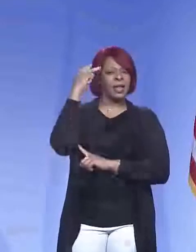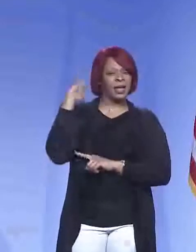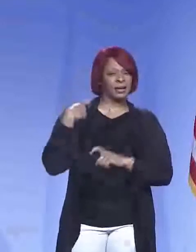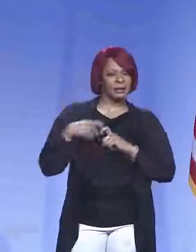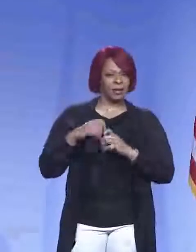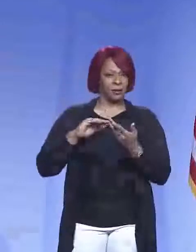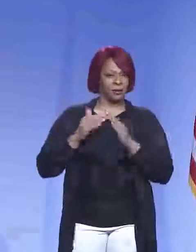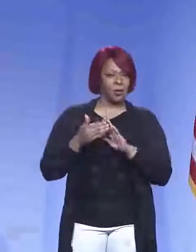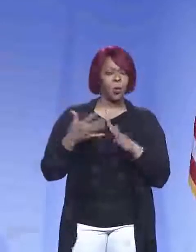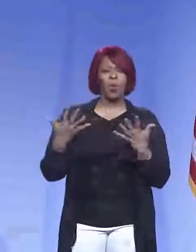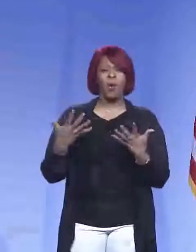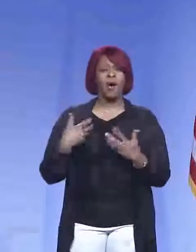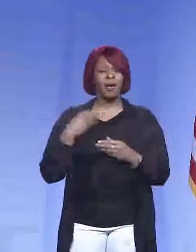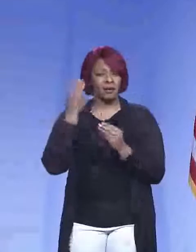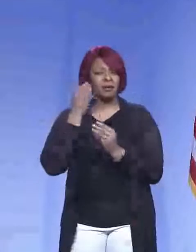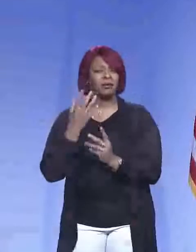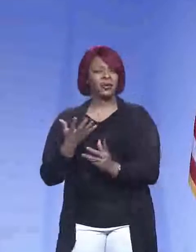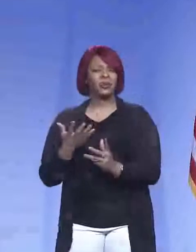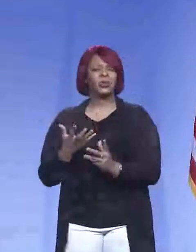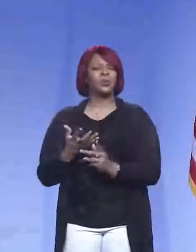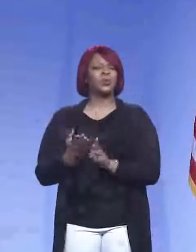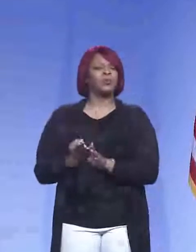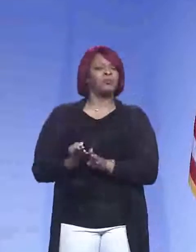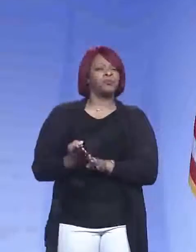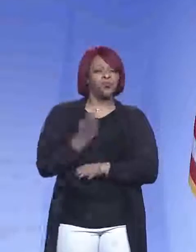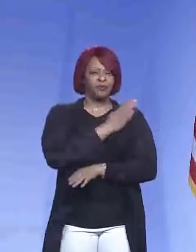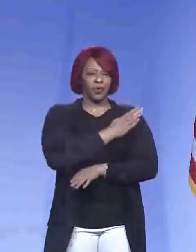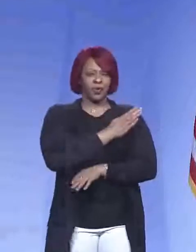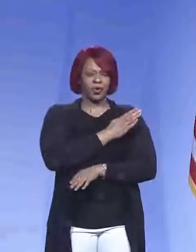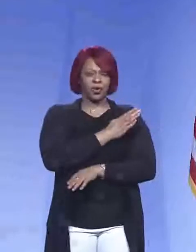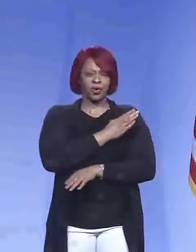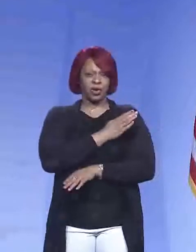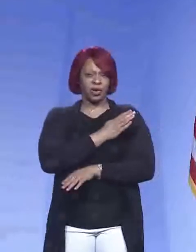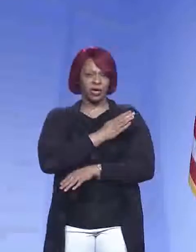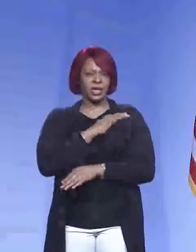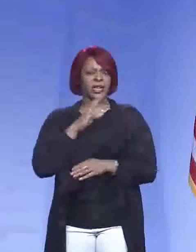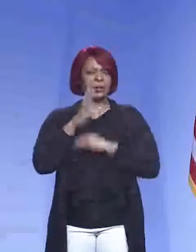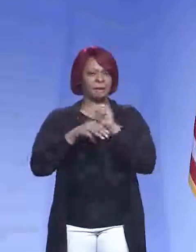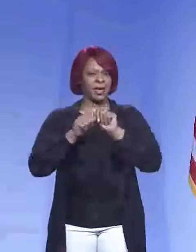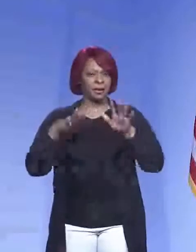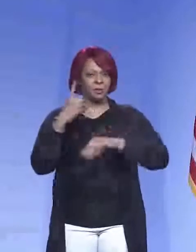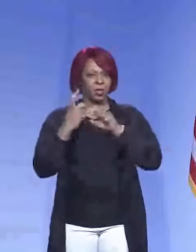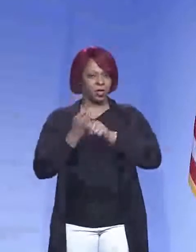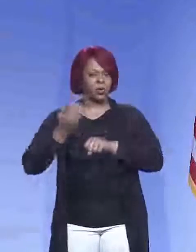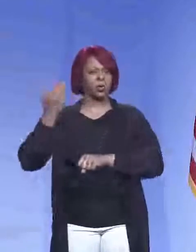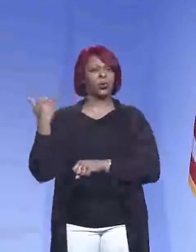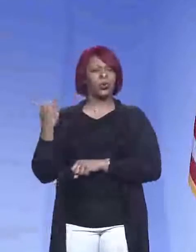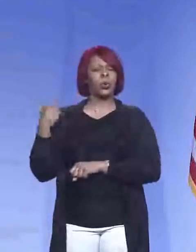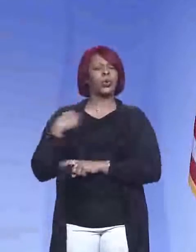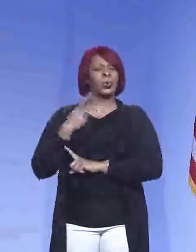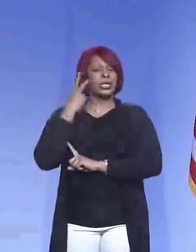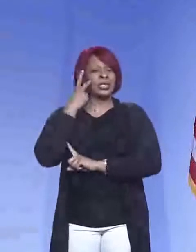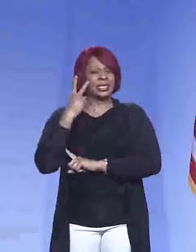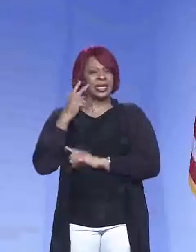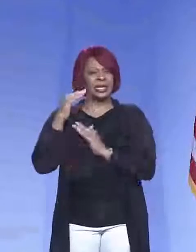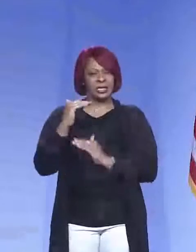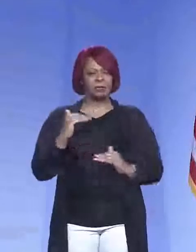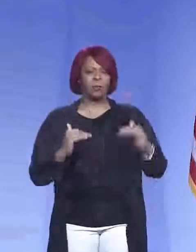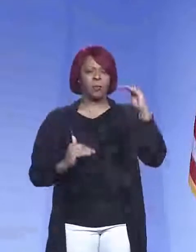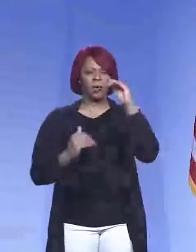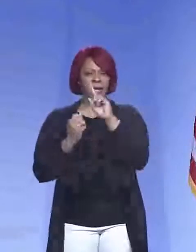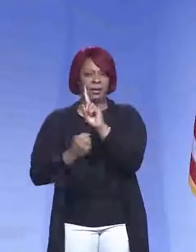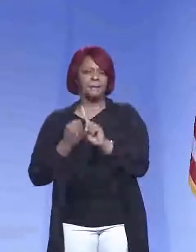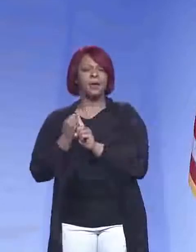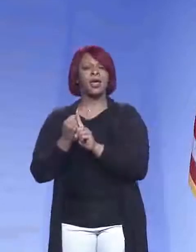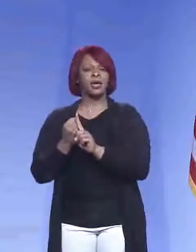community. But what I can say is that early in the pandemic a year ago, we were seeing a disproportionate impact